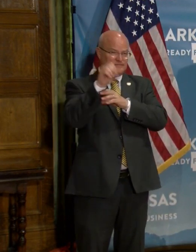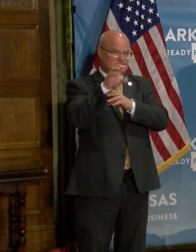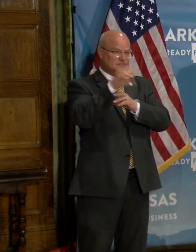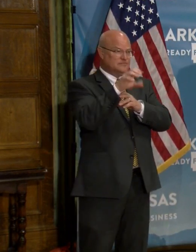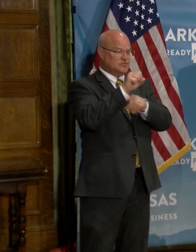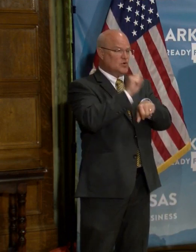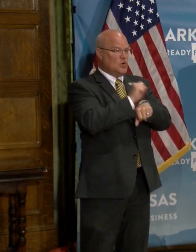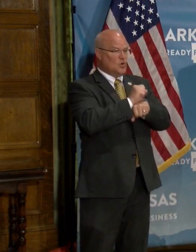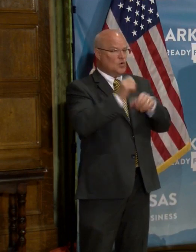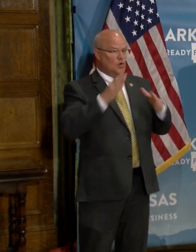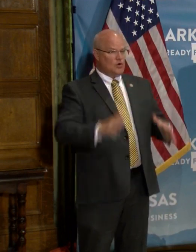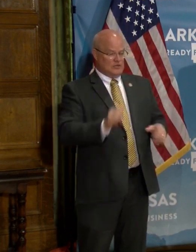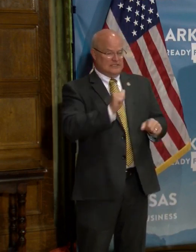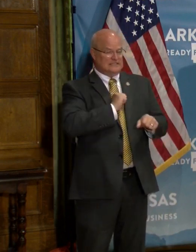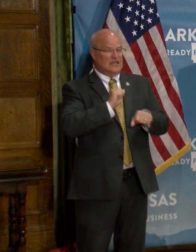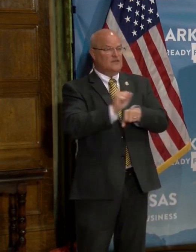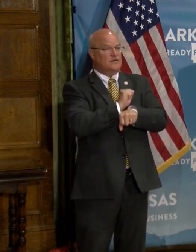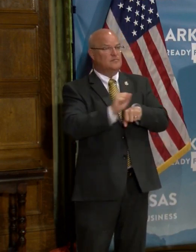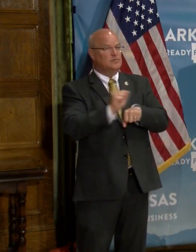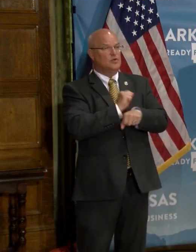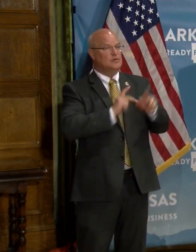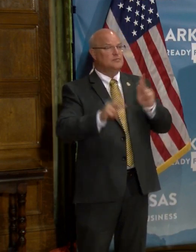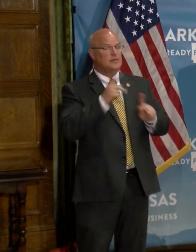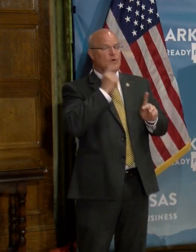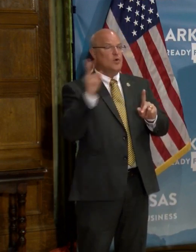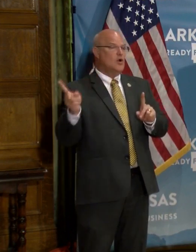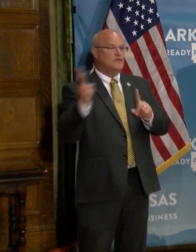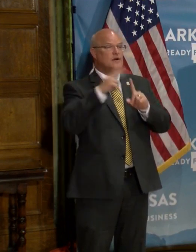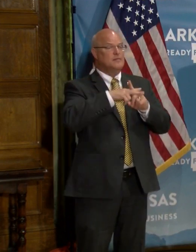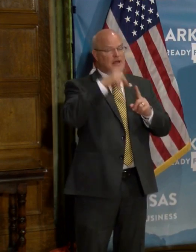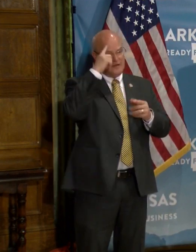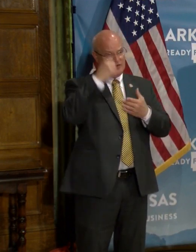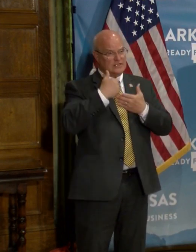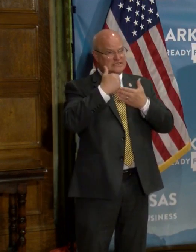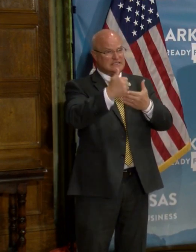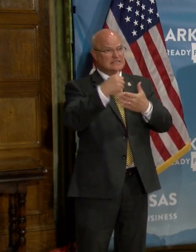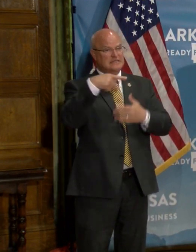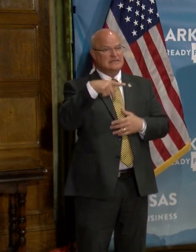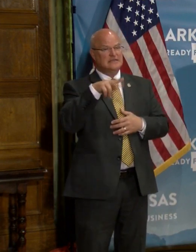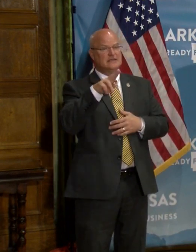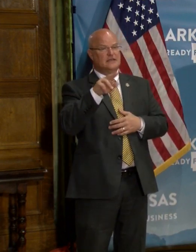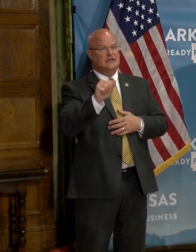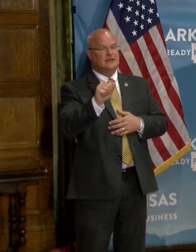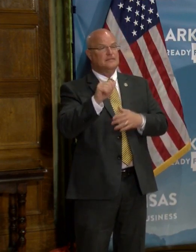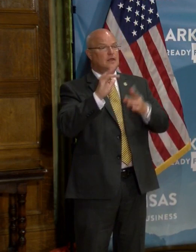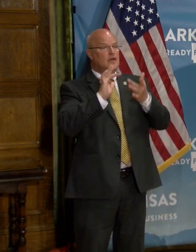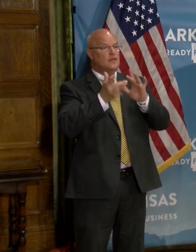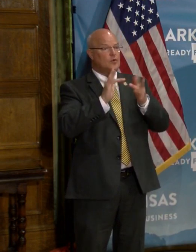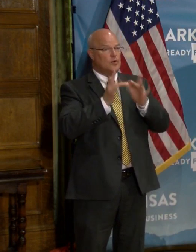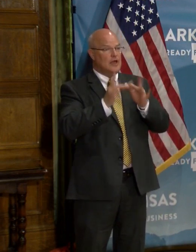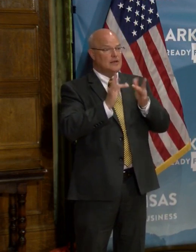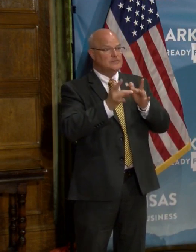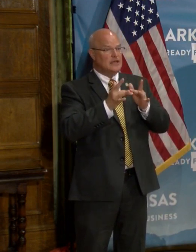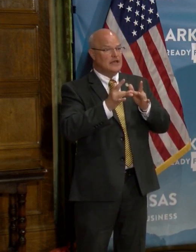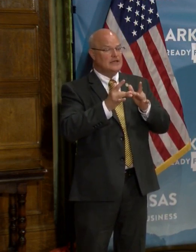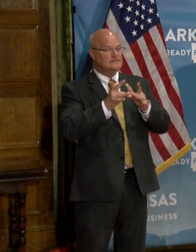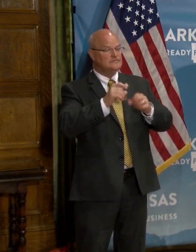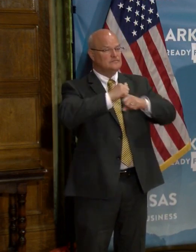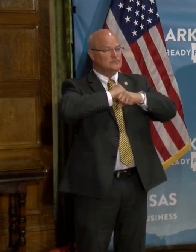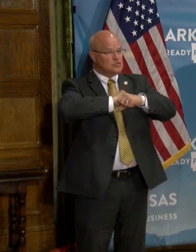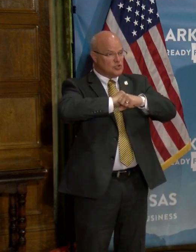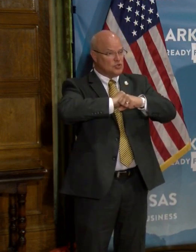workers, our self employed, uh, individuals who've applied for assistance. Uh, the website, uh, is secure,